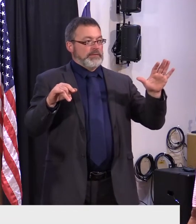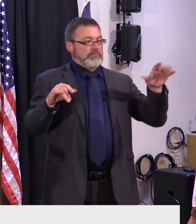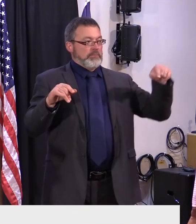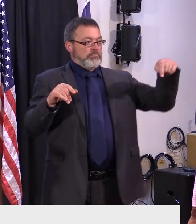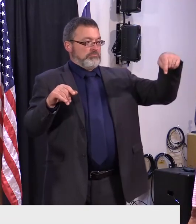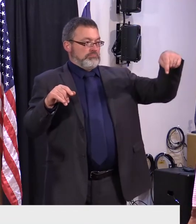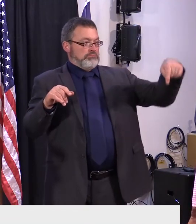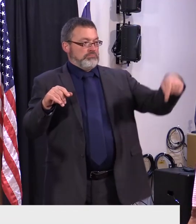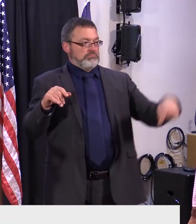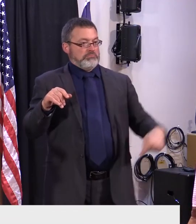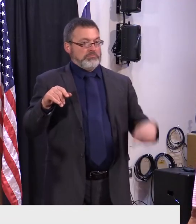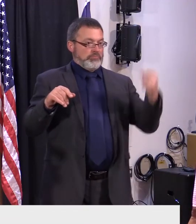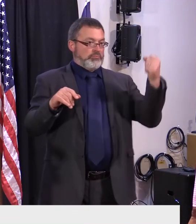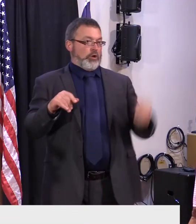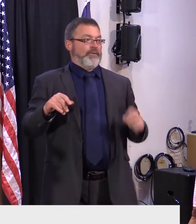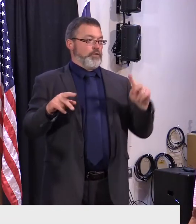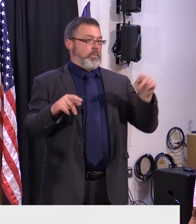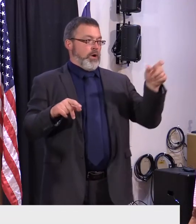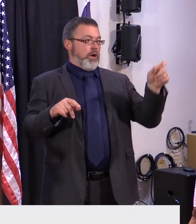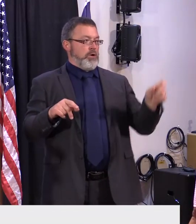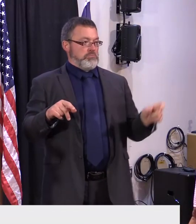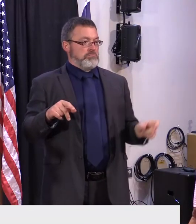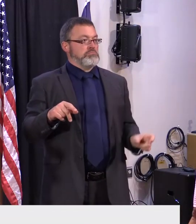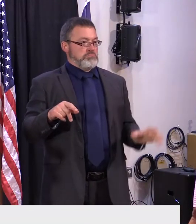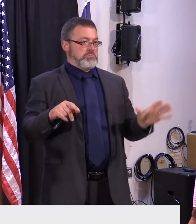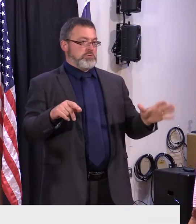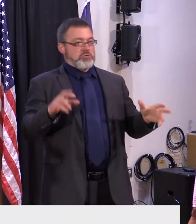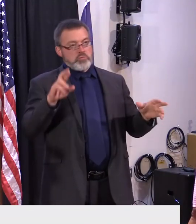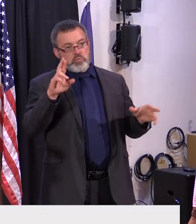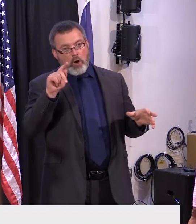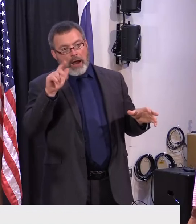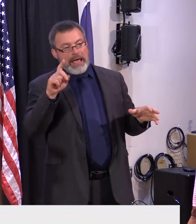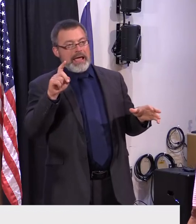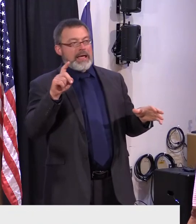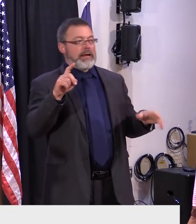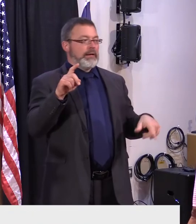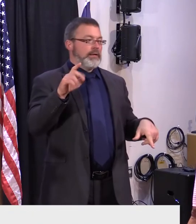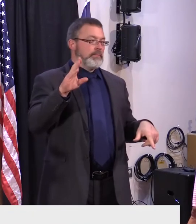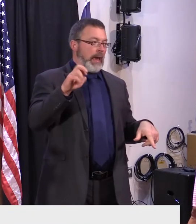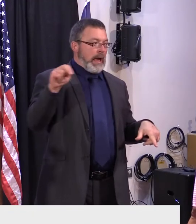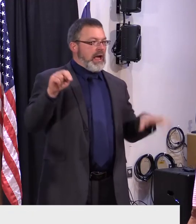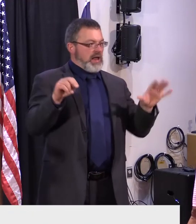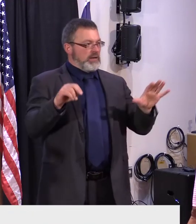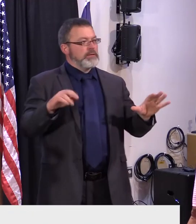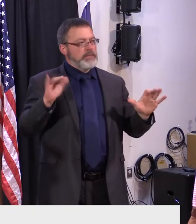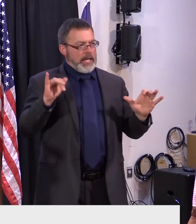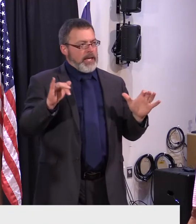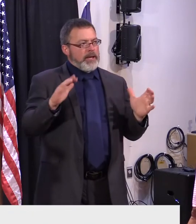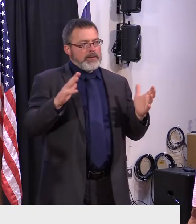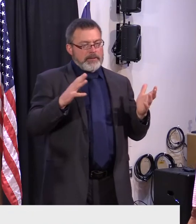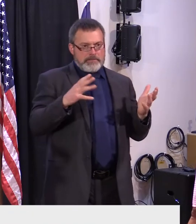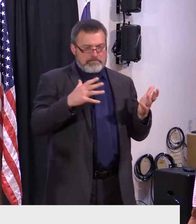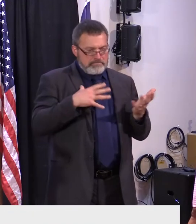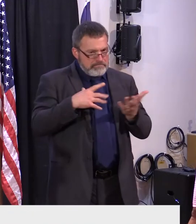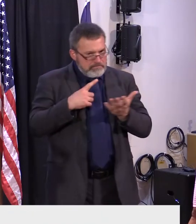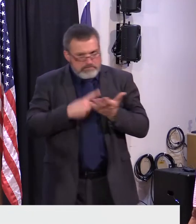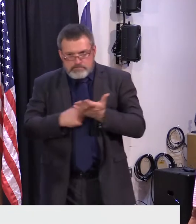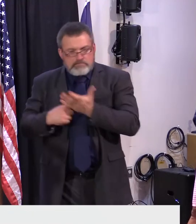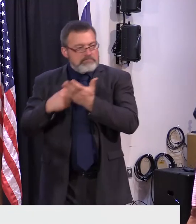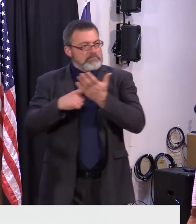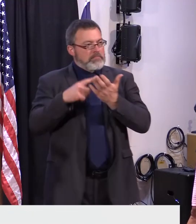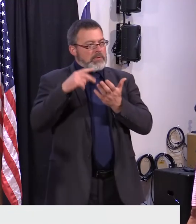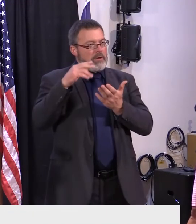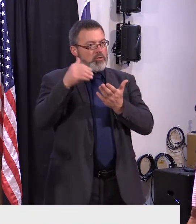and i know that in speaking with other governors in new england uh there's